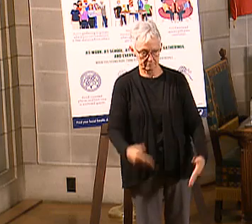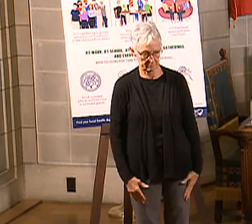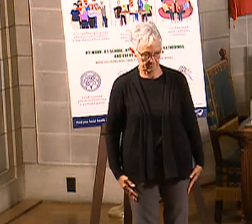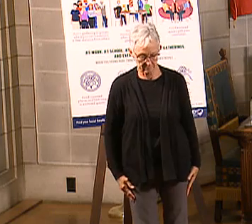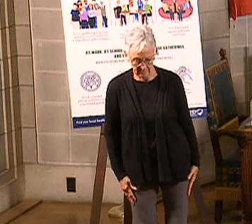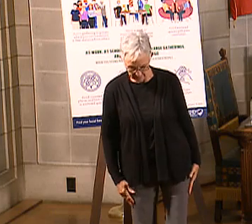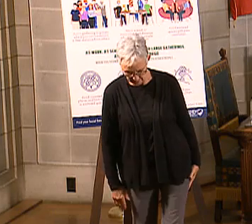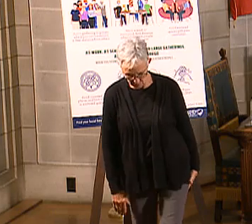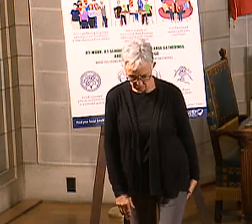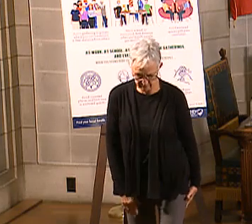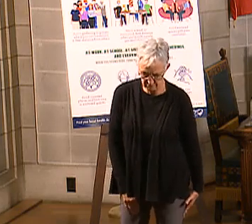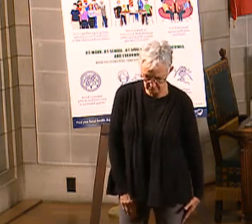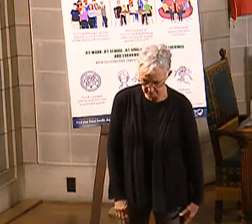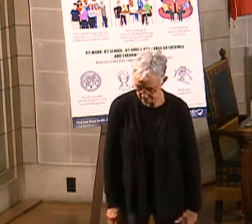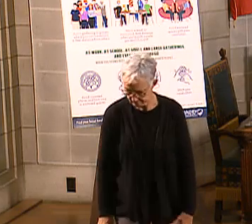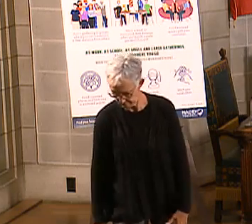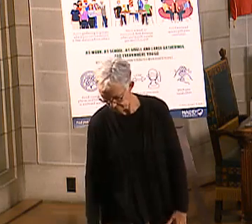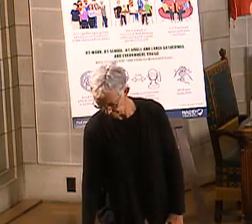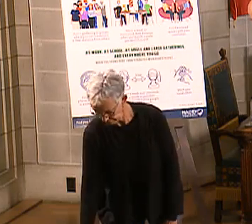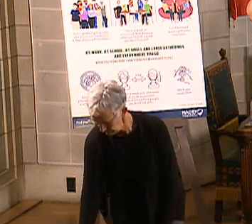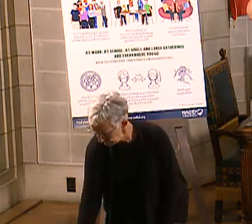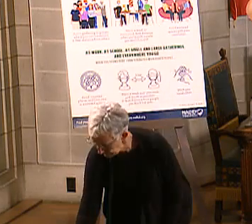Thank you, Frances. Thank you, Governor.